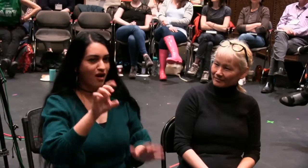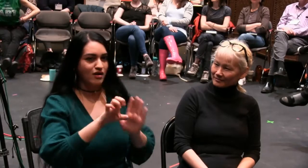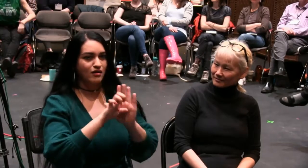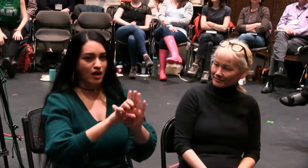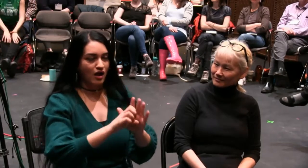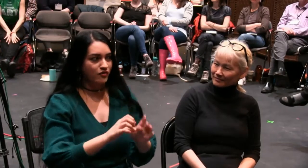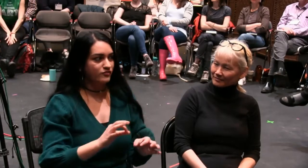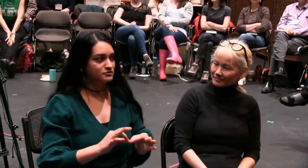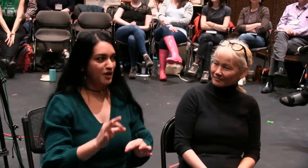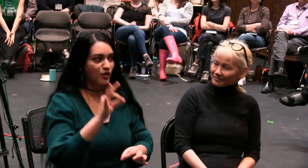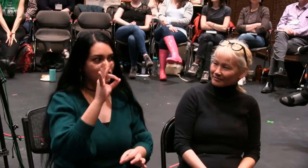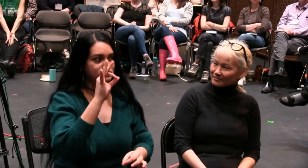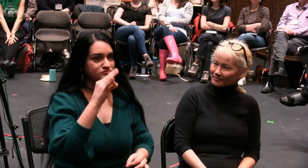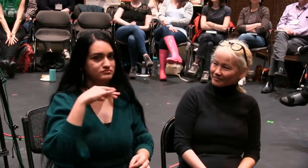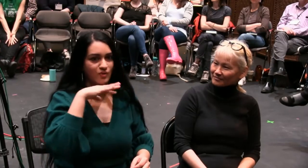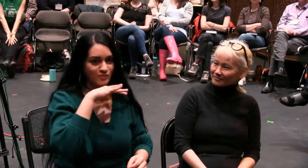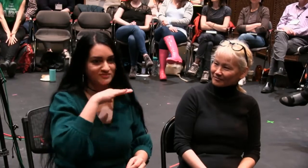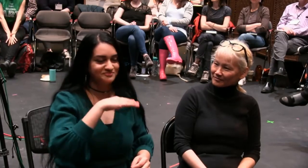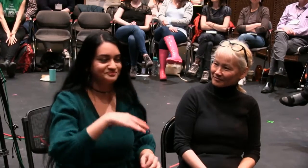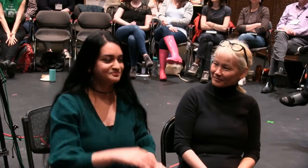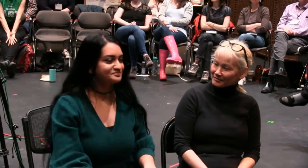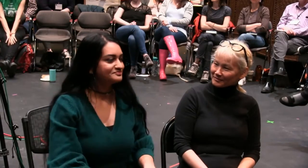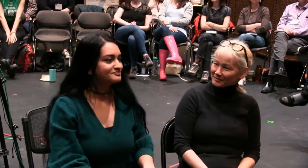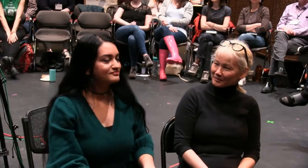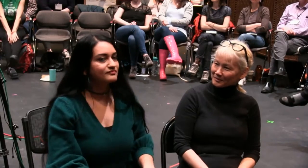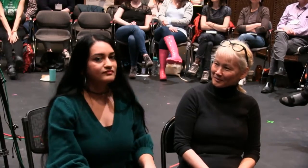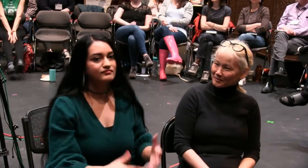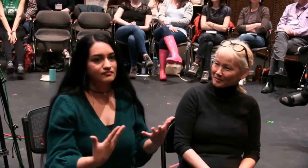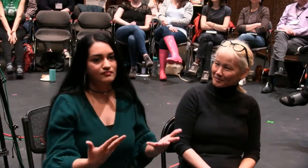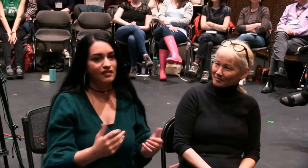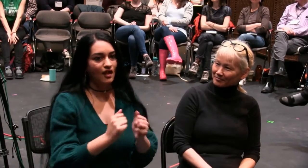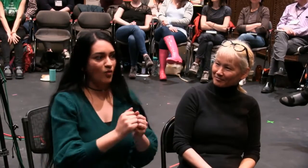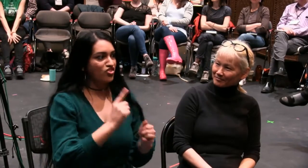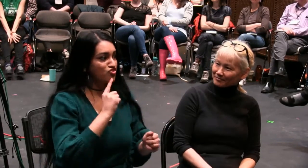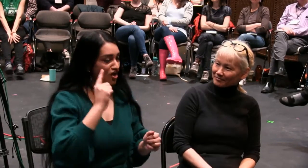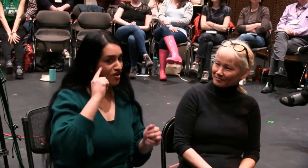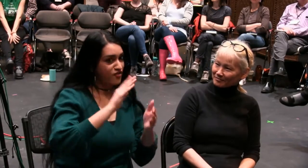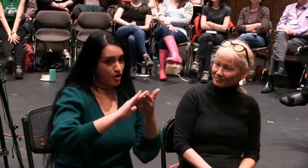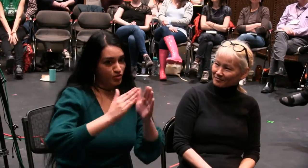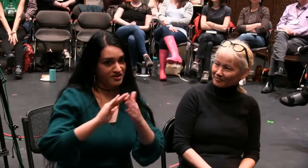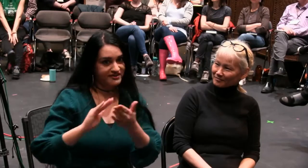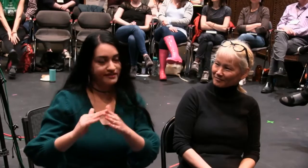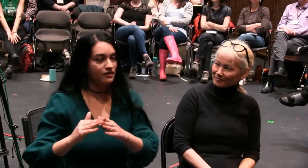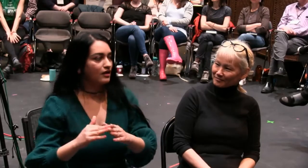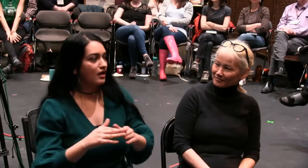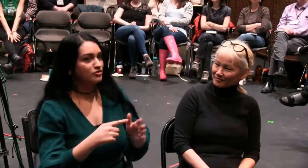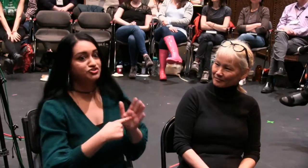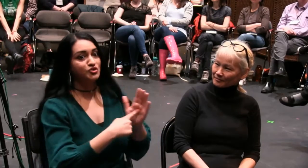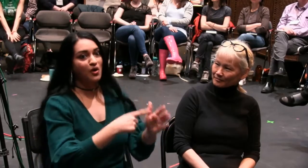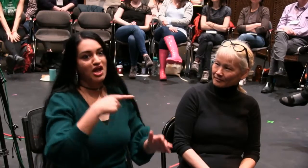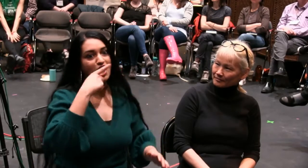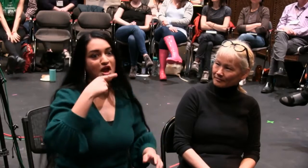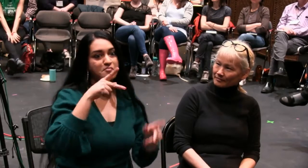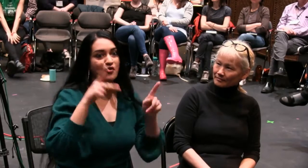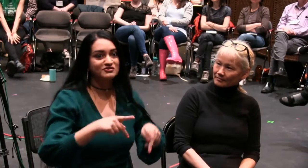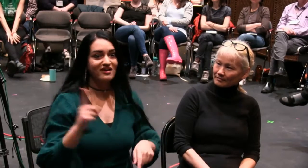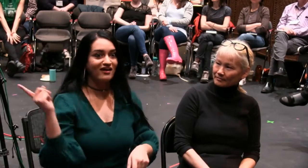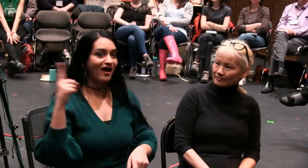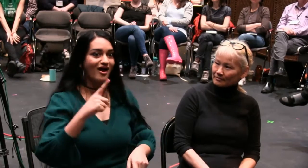the white man who's going to come in and, you know, save you poor dirty Indian people and clean you up and show you the